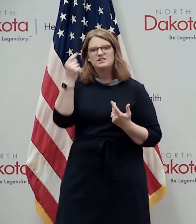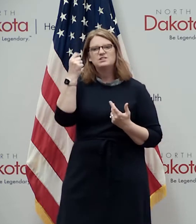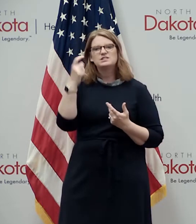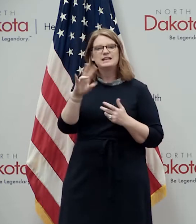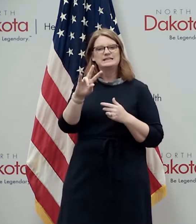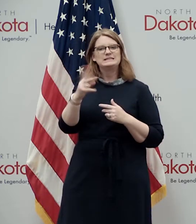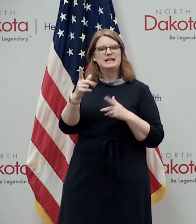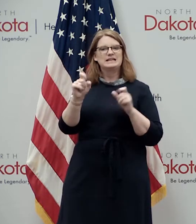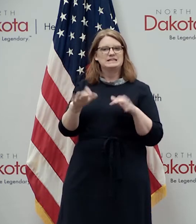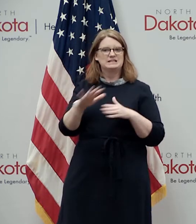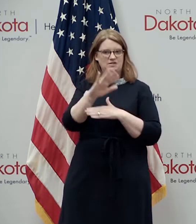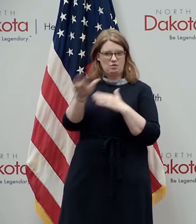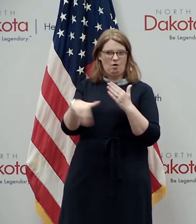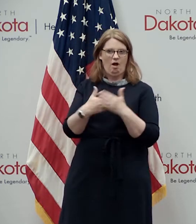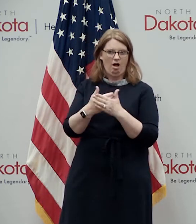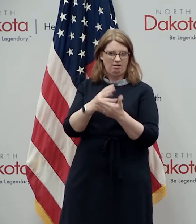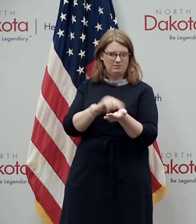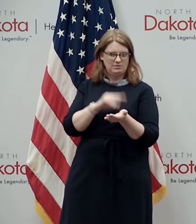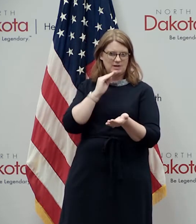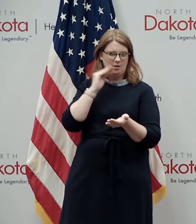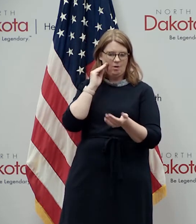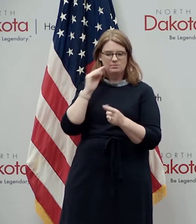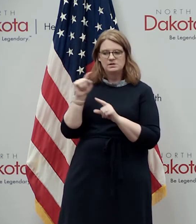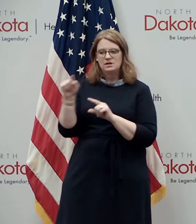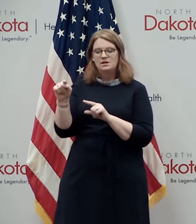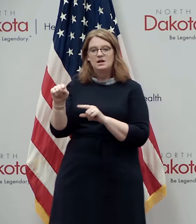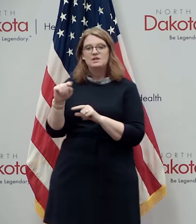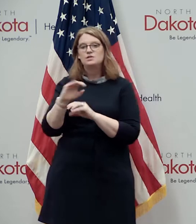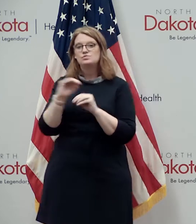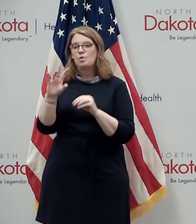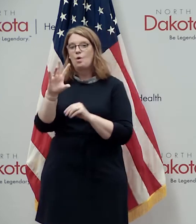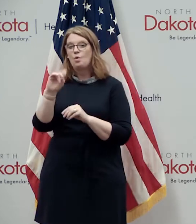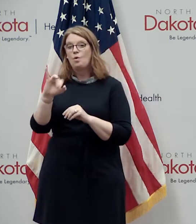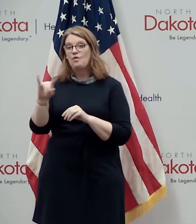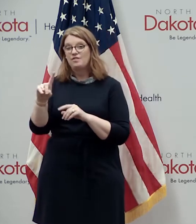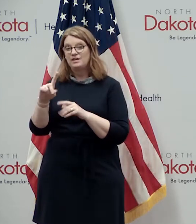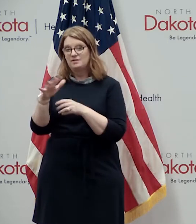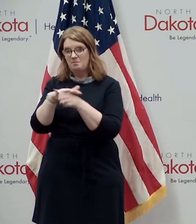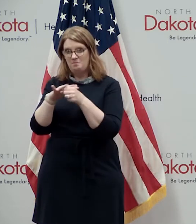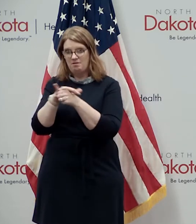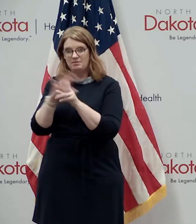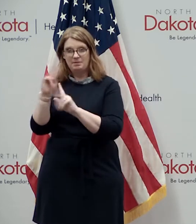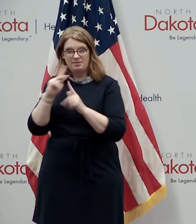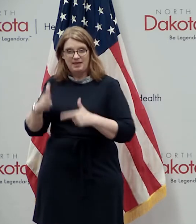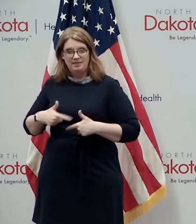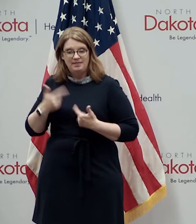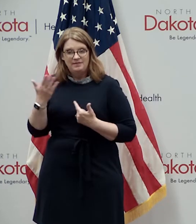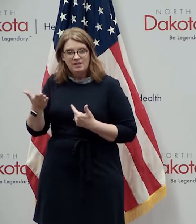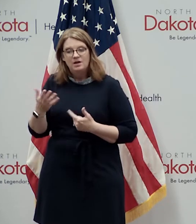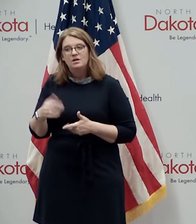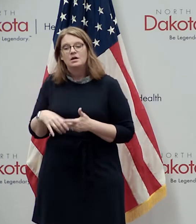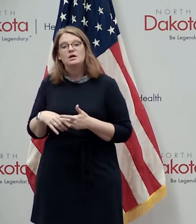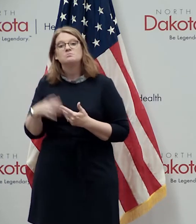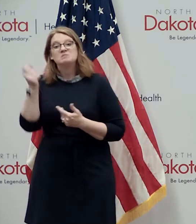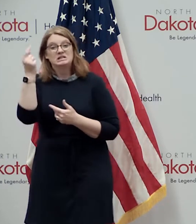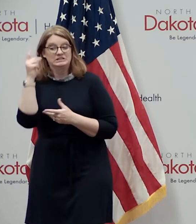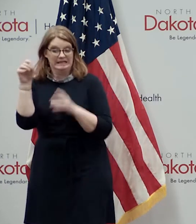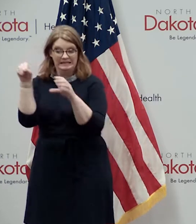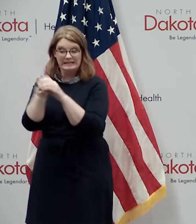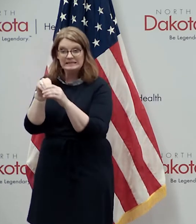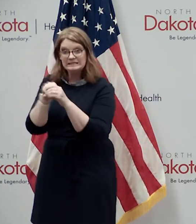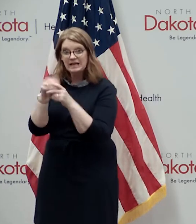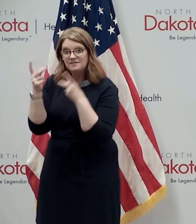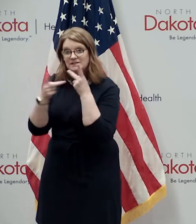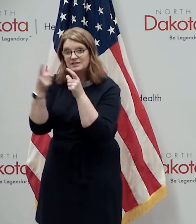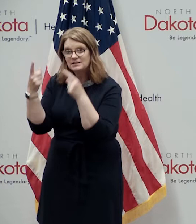testing and they've got no uh covid cases among residents uh at phase two that's when indoor uh visitation can